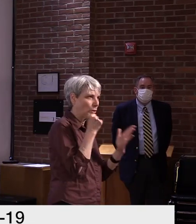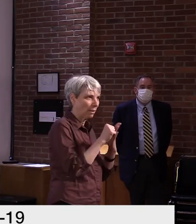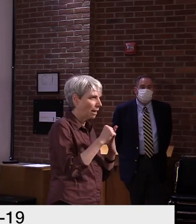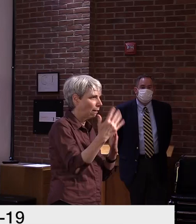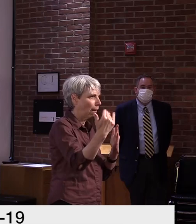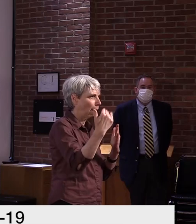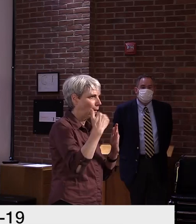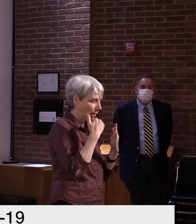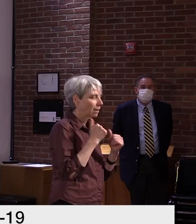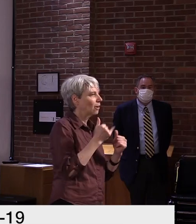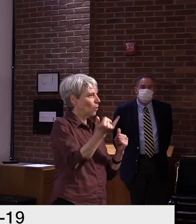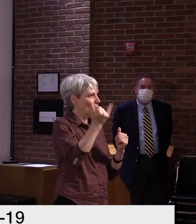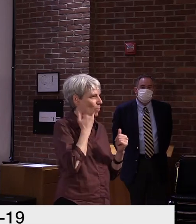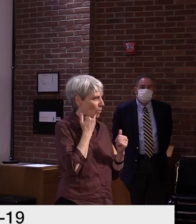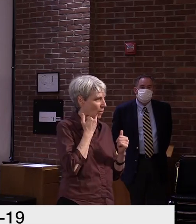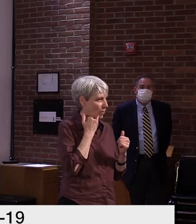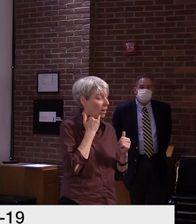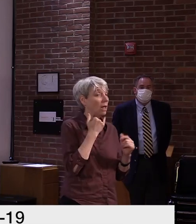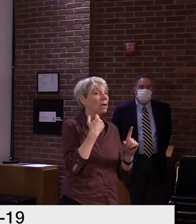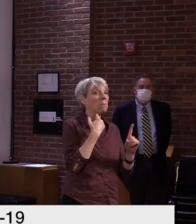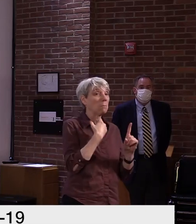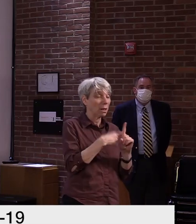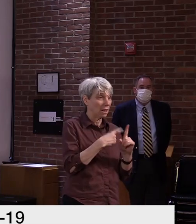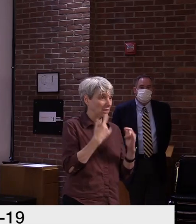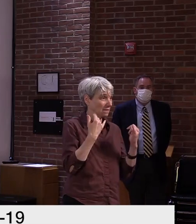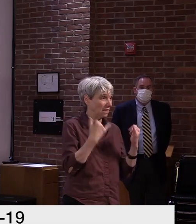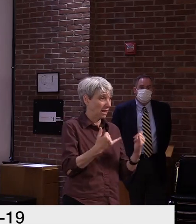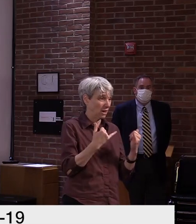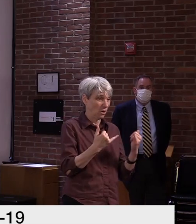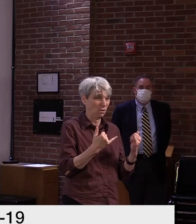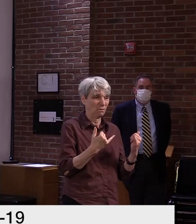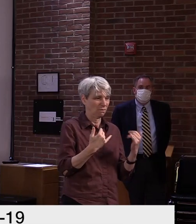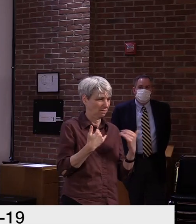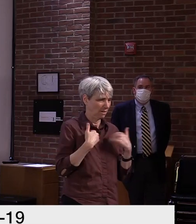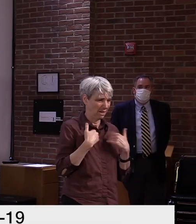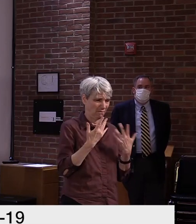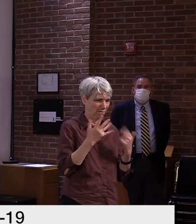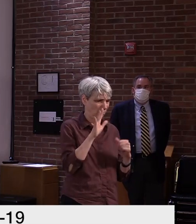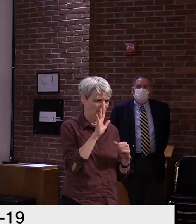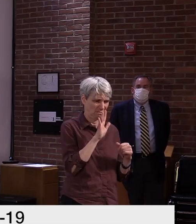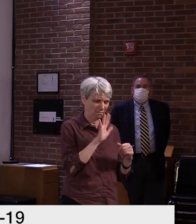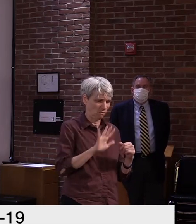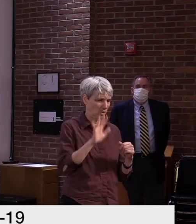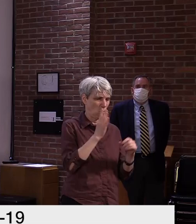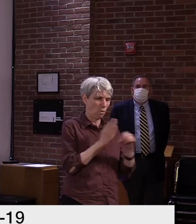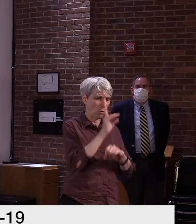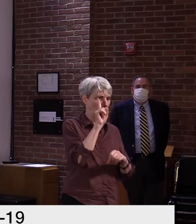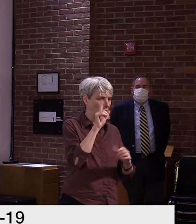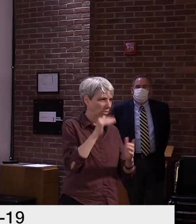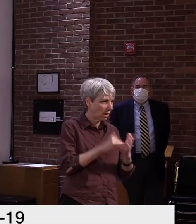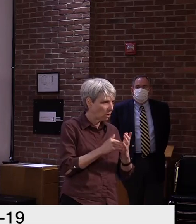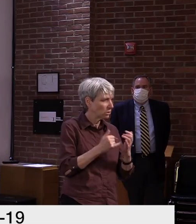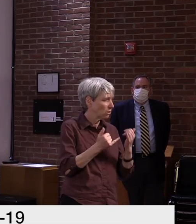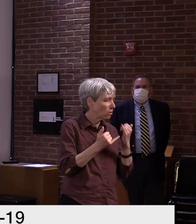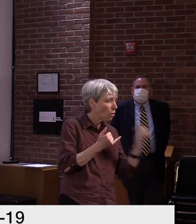for literally, we're talking well over a thousand phone calls generated every day by the number of negative labs